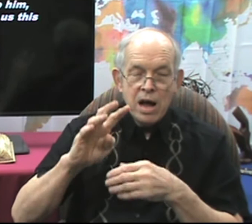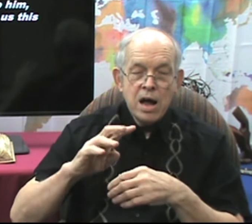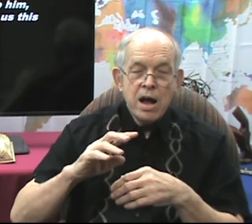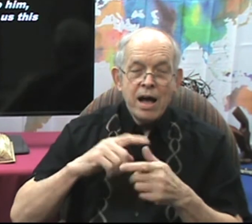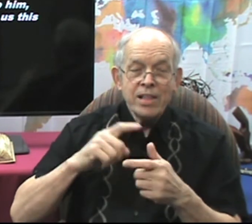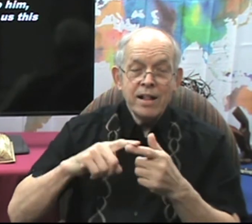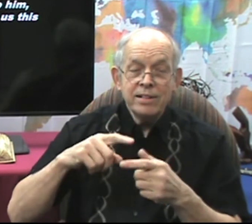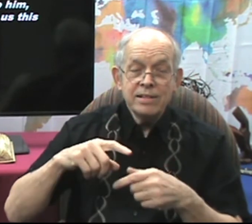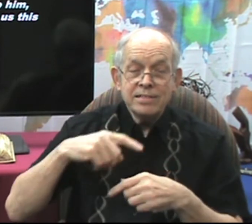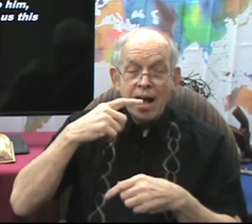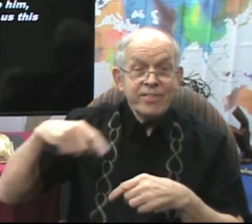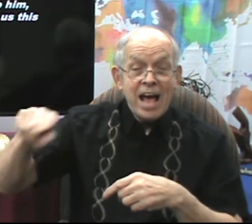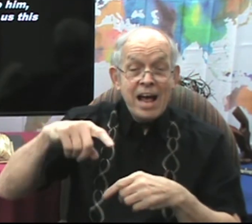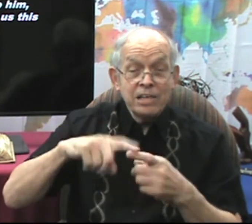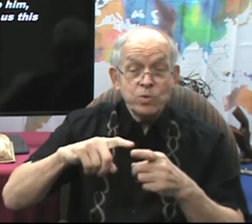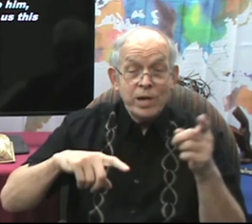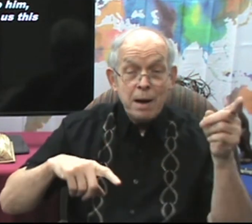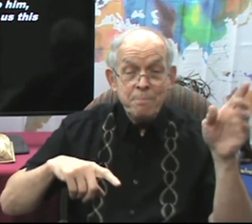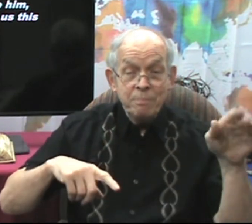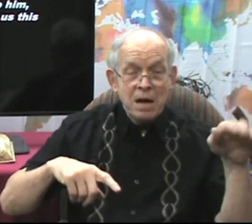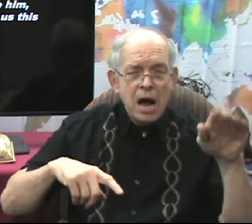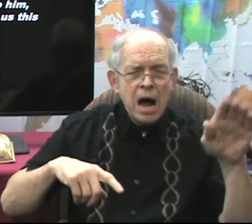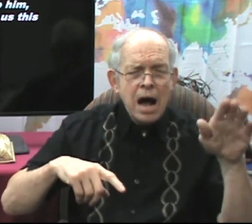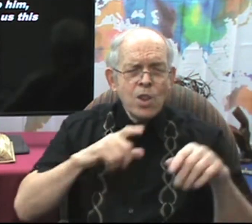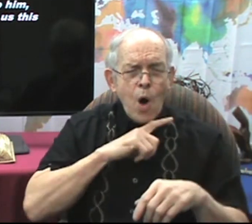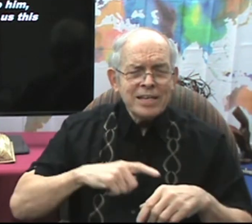And. Then. Says. To. Him. Look.